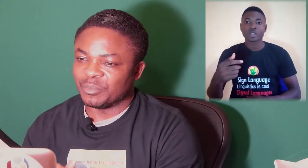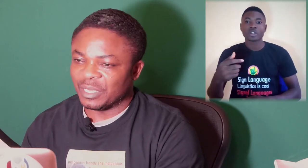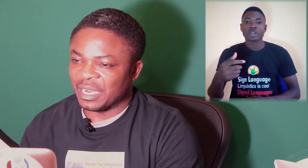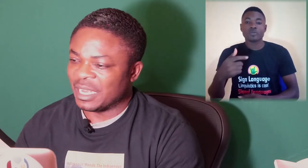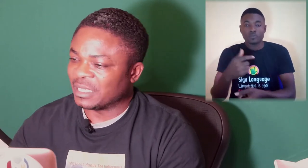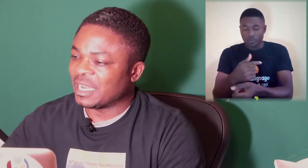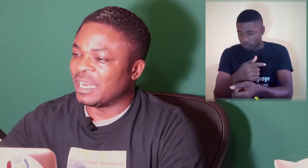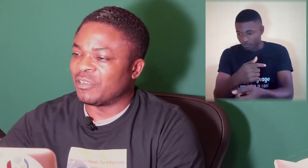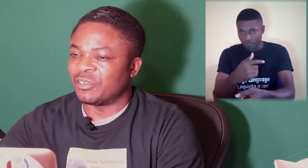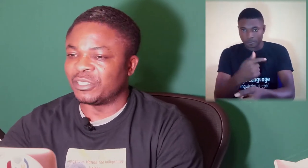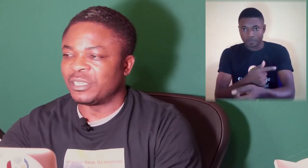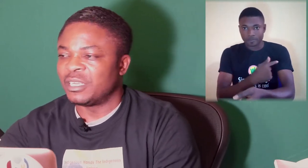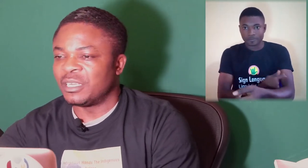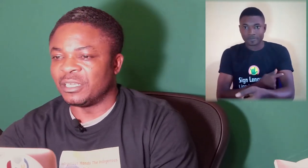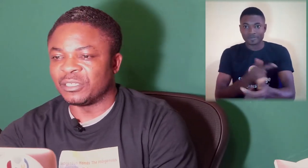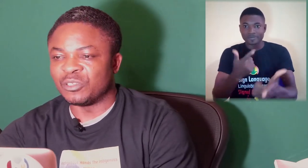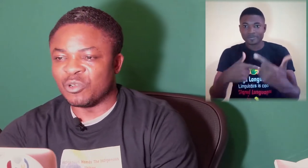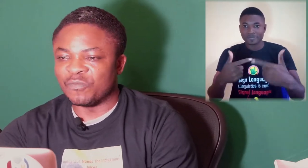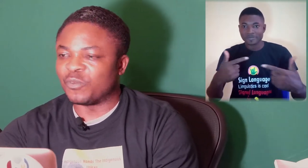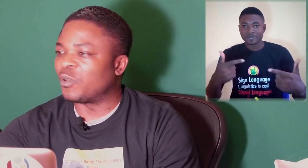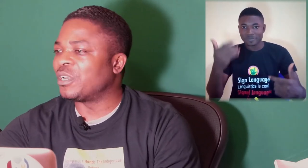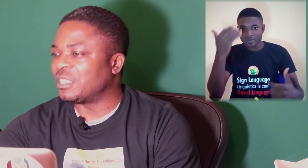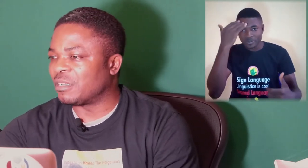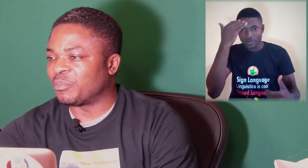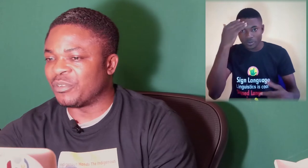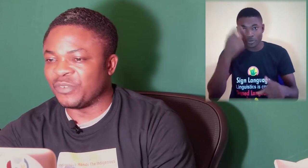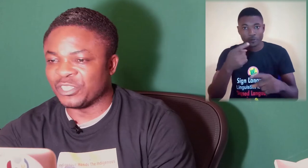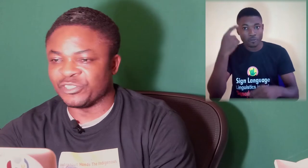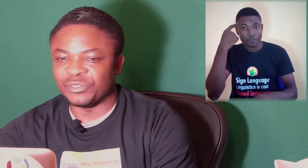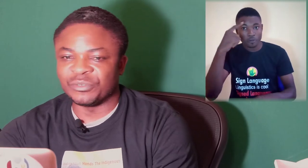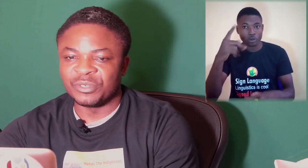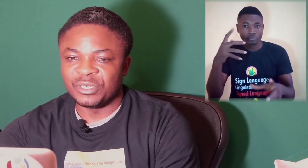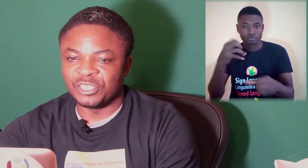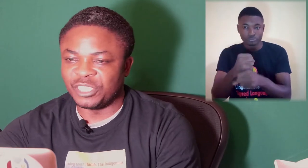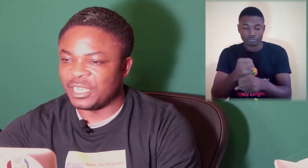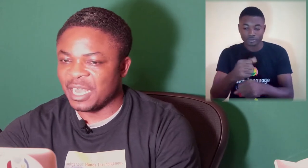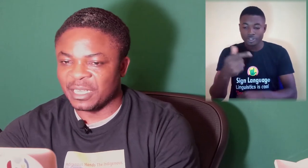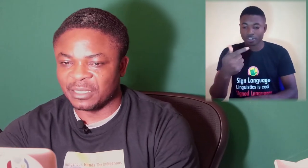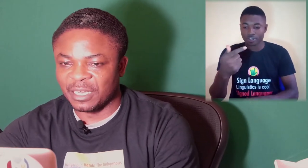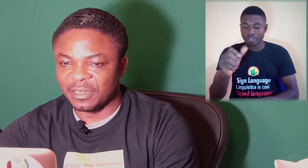Ghanaian Sign Language is known for its abbreviation G-S-L.